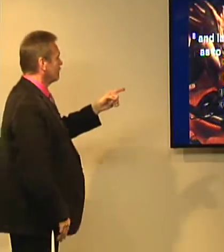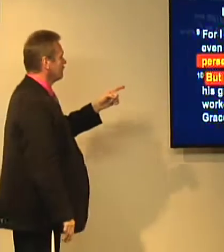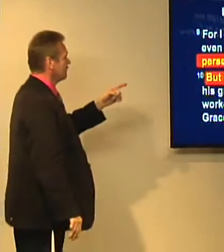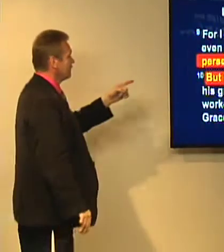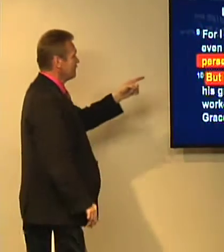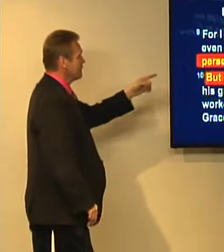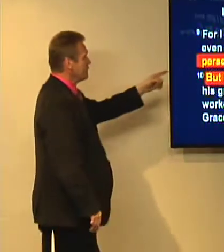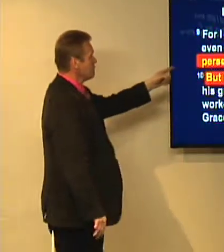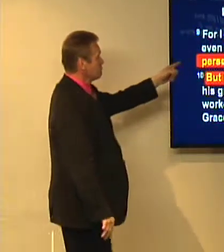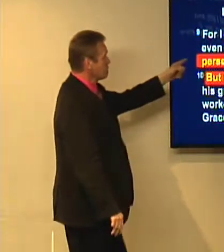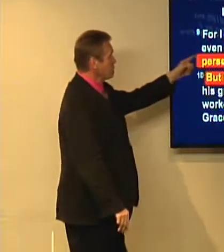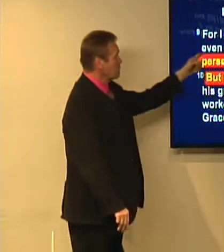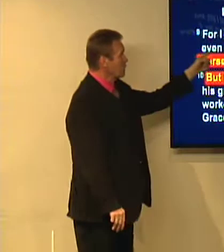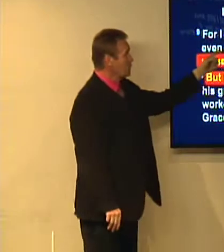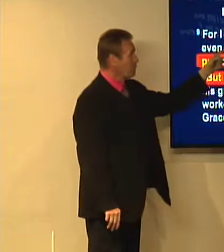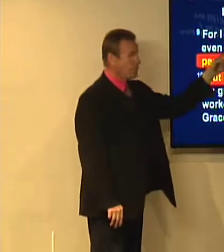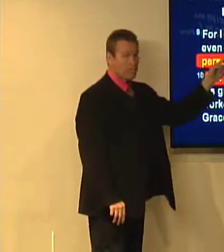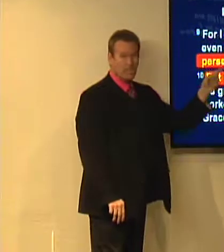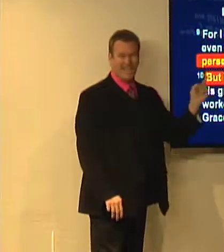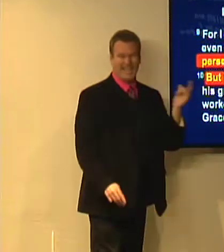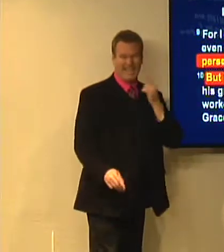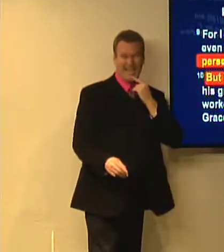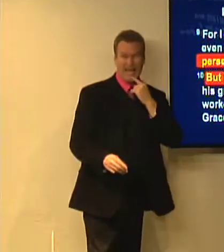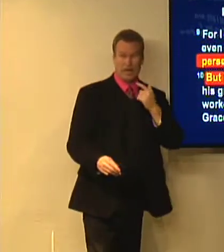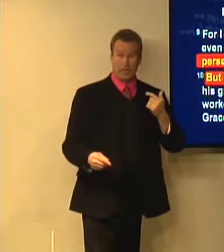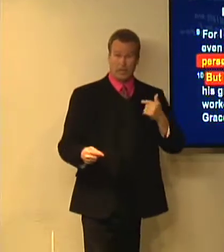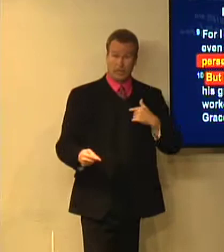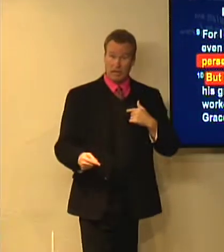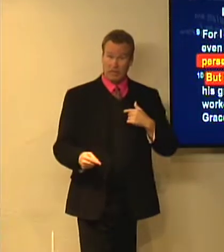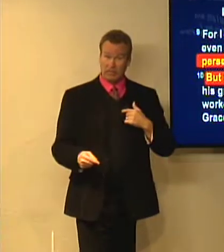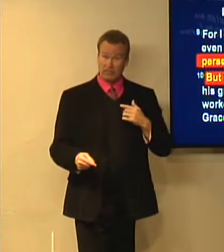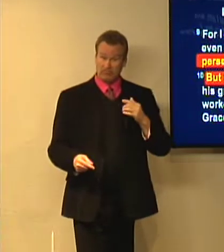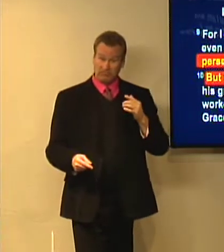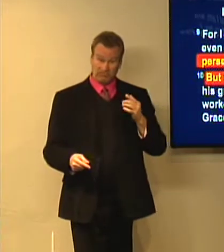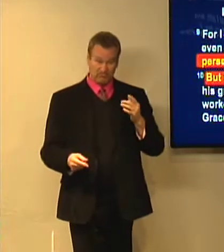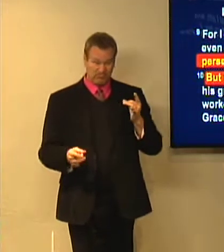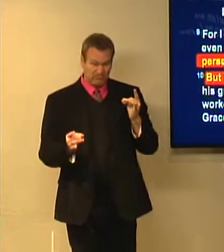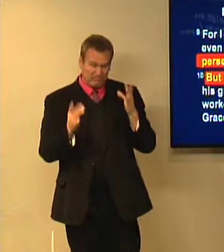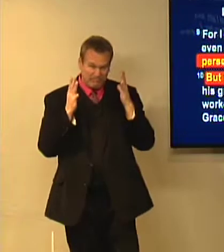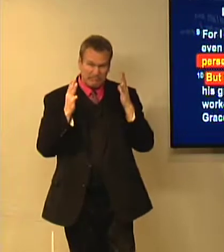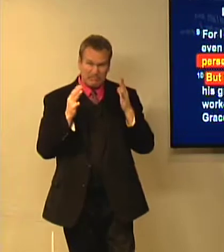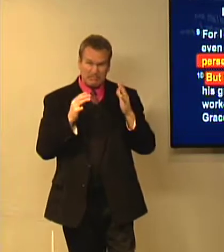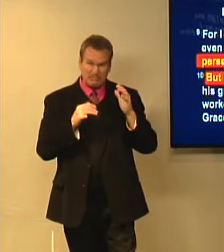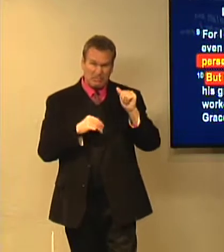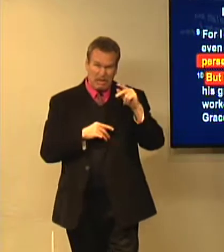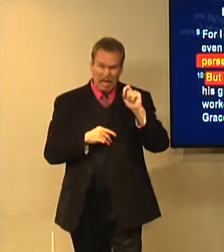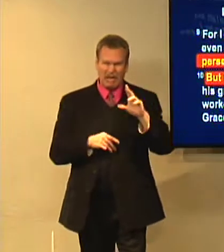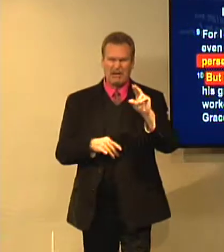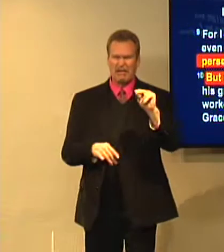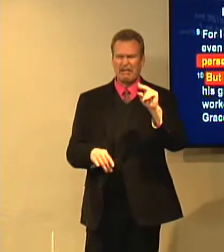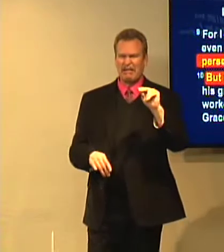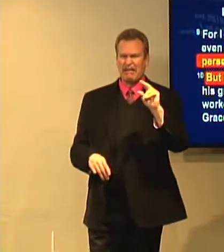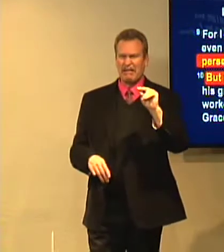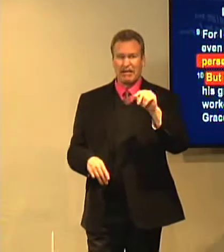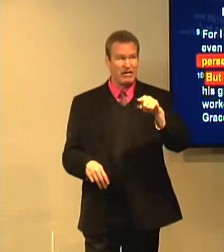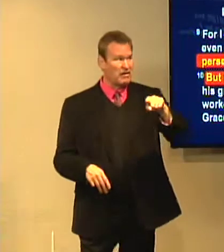was horrendous, attacking the apostles. And this he spanks, for I am the least of the apostles